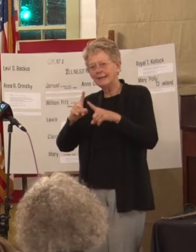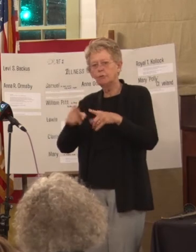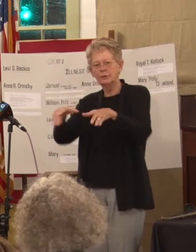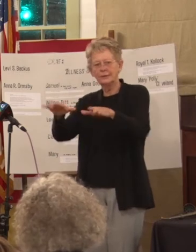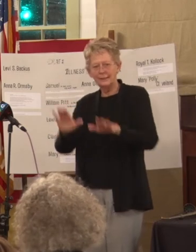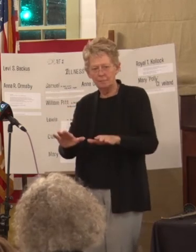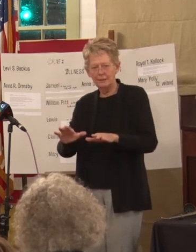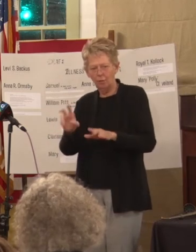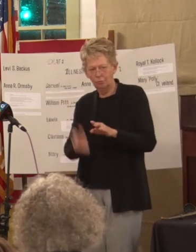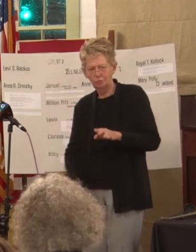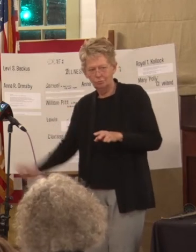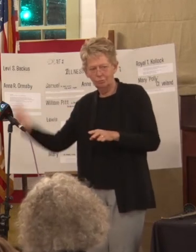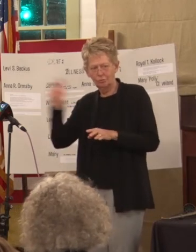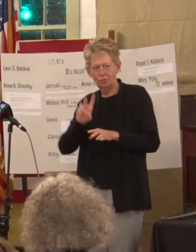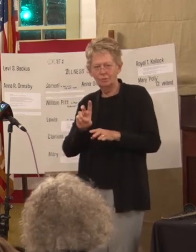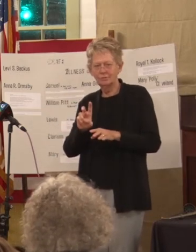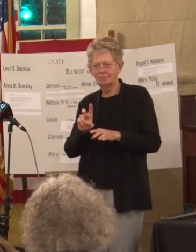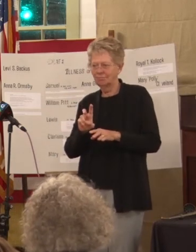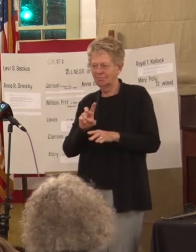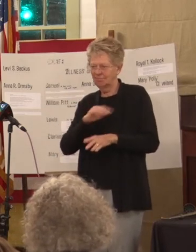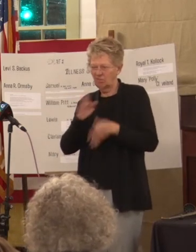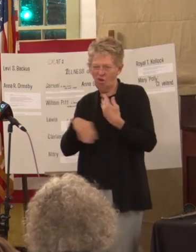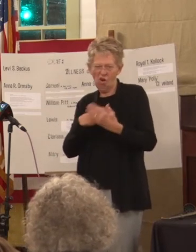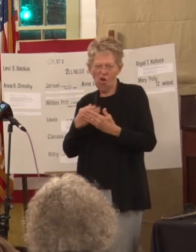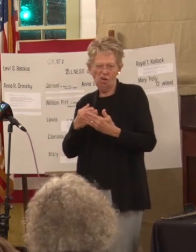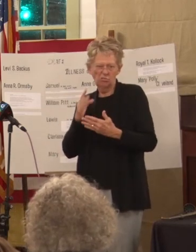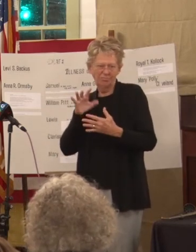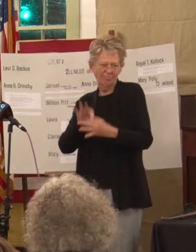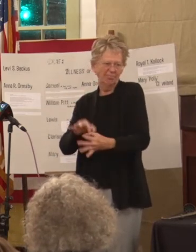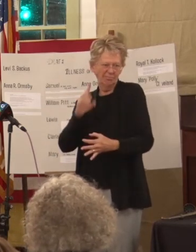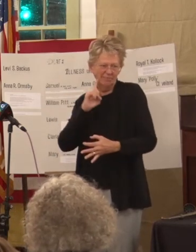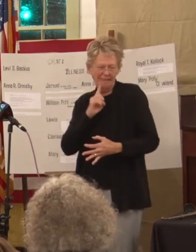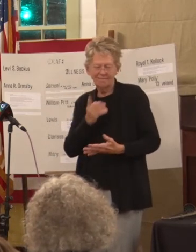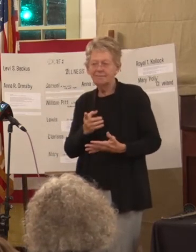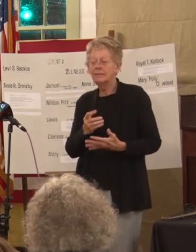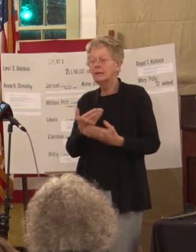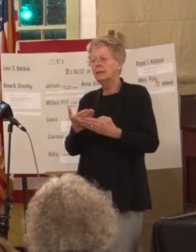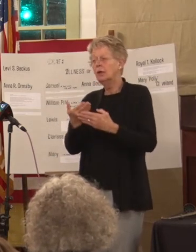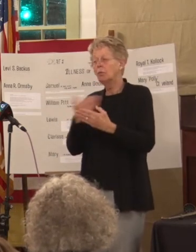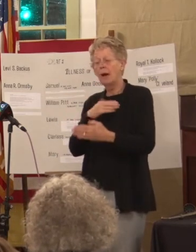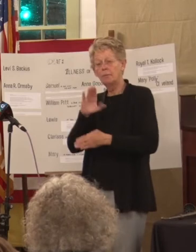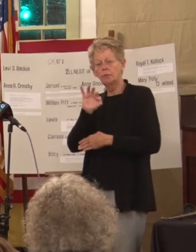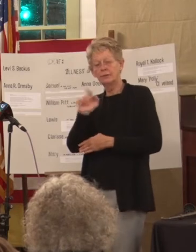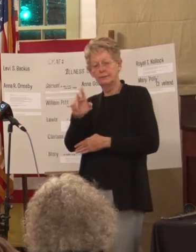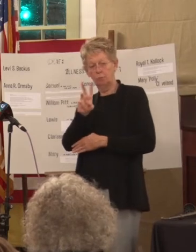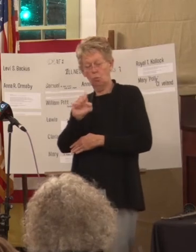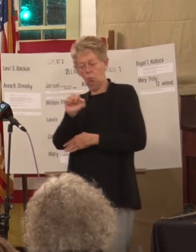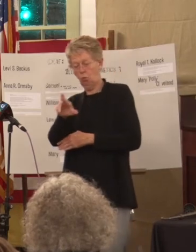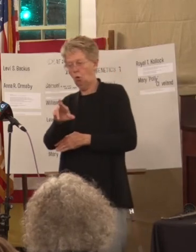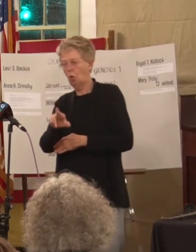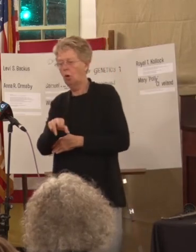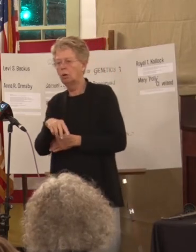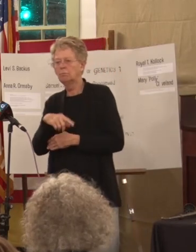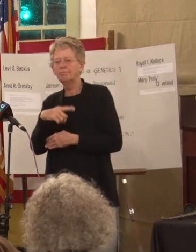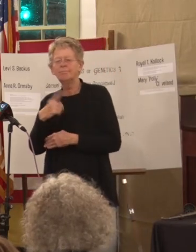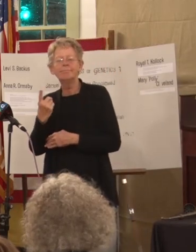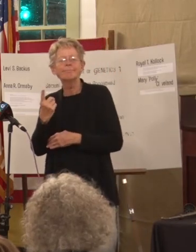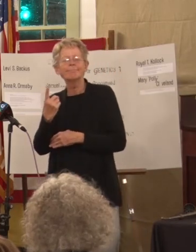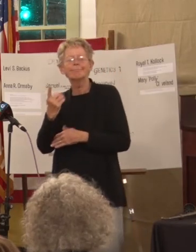and it's all deaf related right before the civil war there's an epidemic in Hartford of